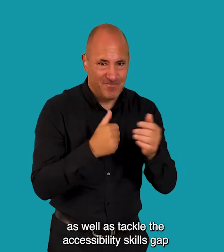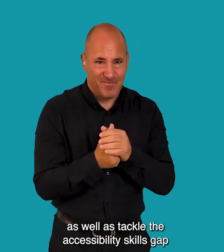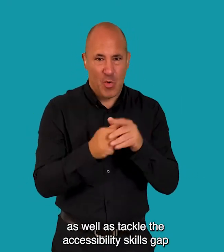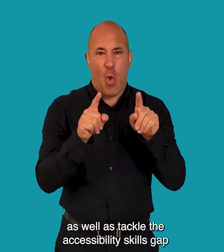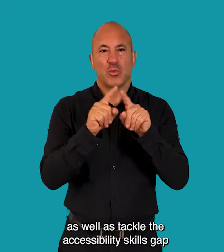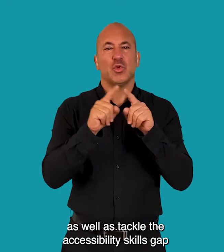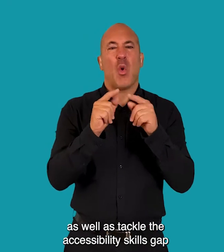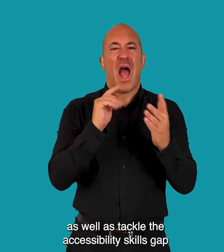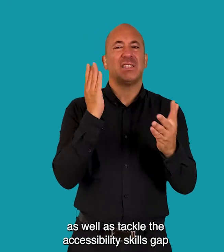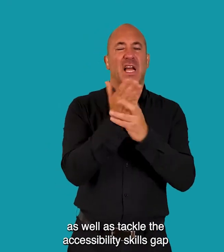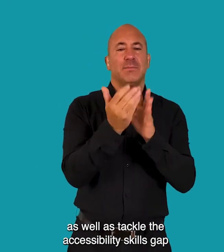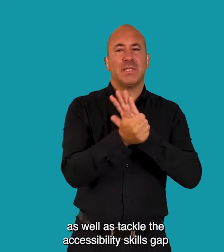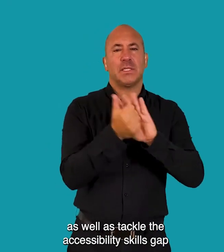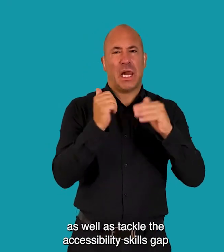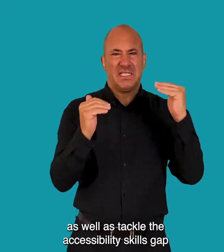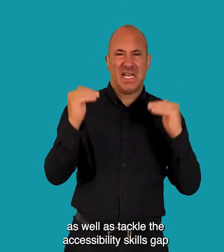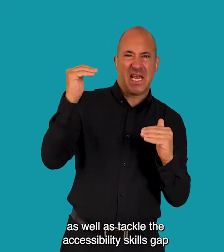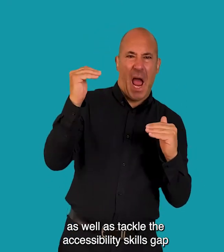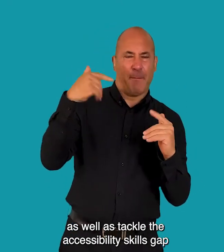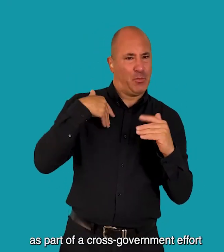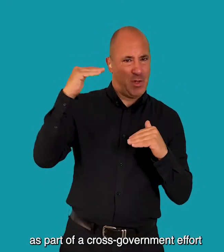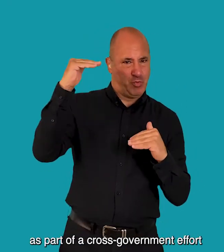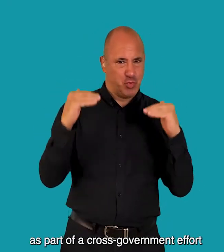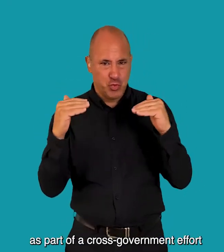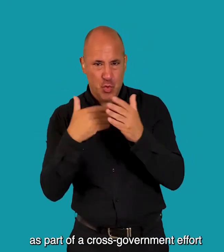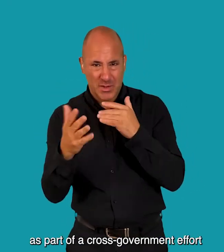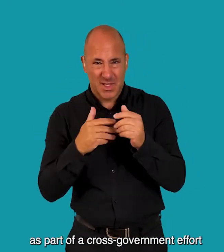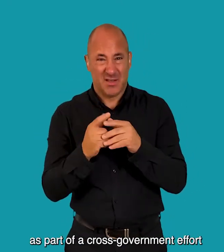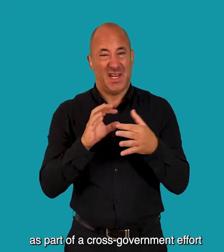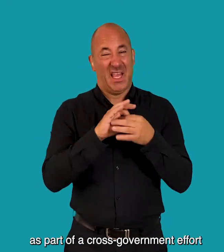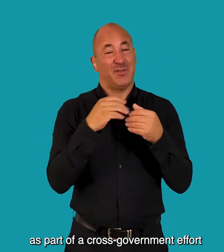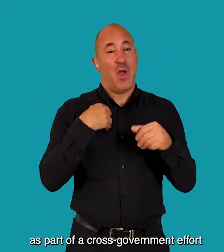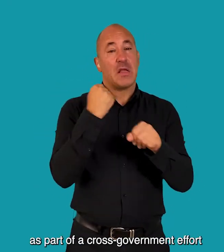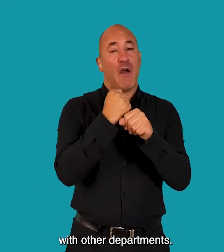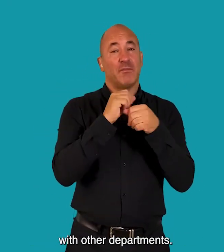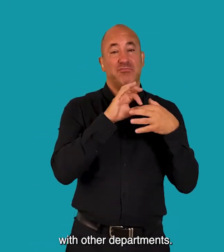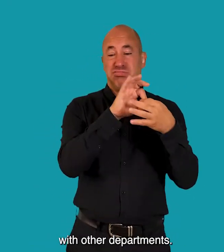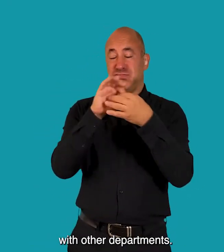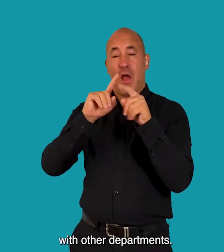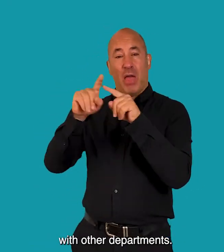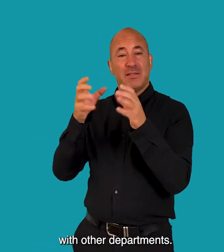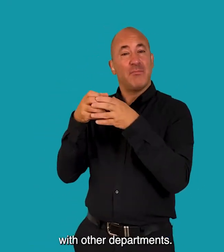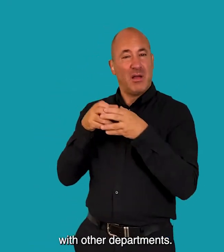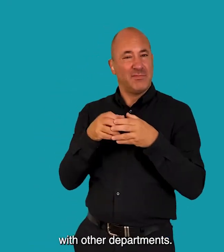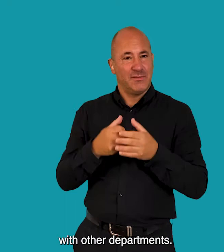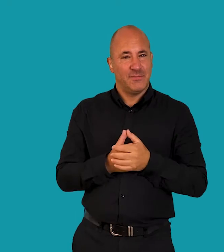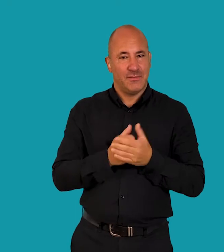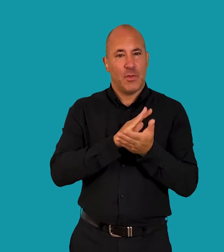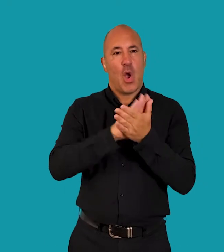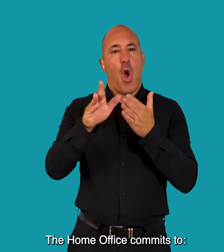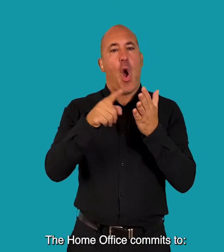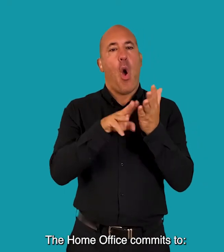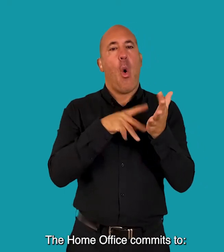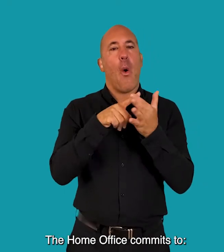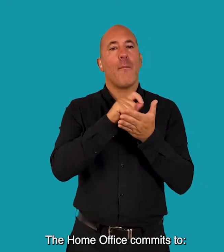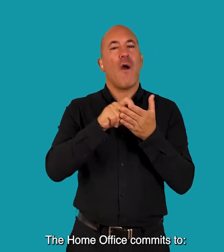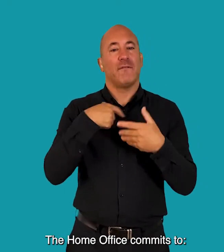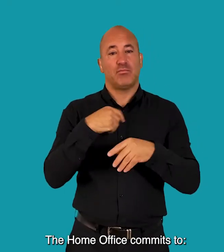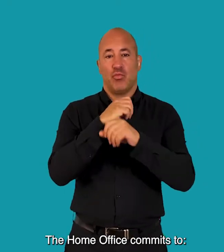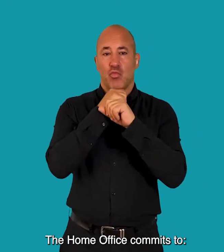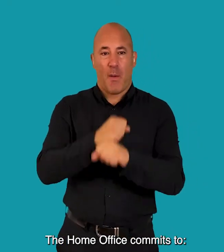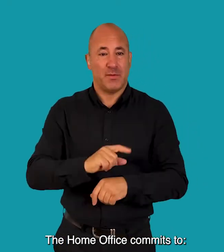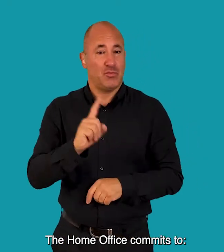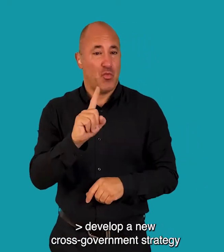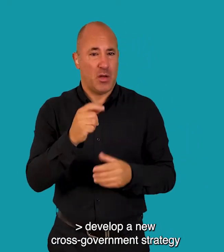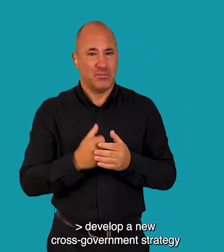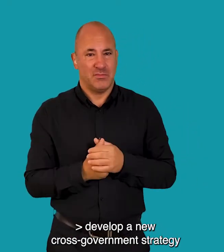as well as tackle the accessibility skills gap, as part of a cross-government effort with other departments The Home Office